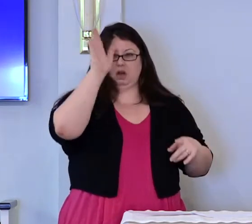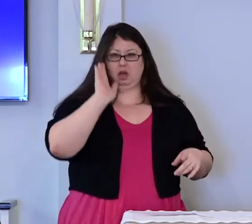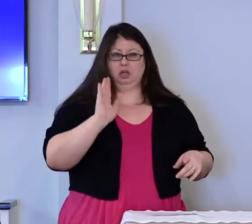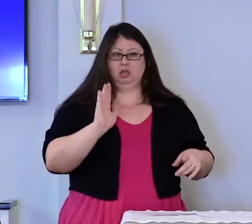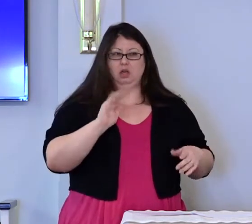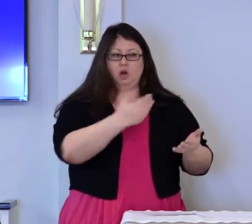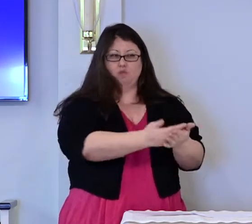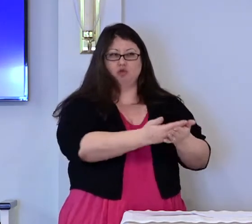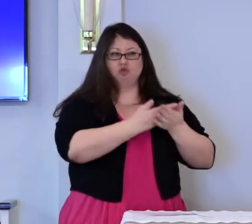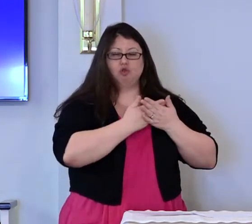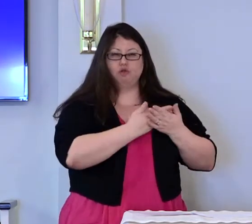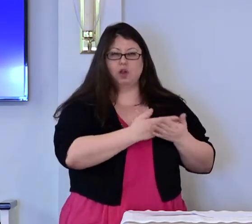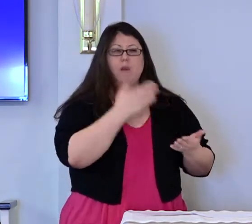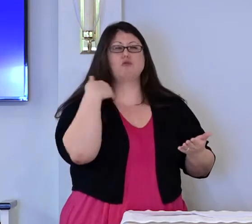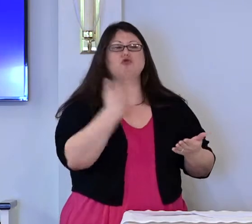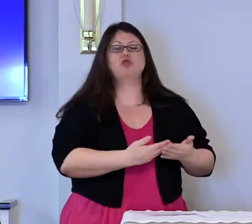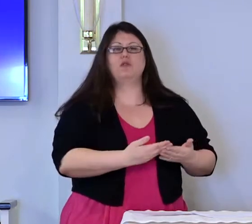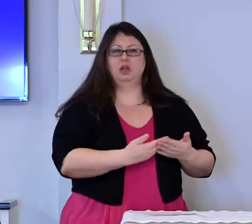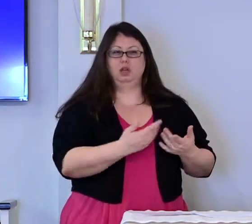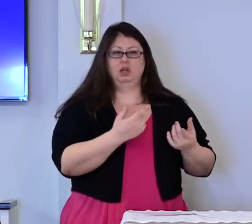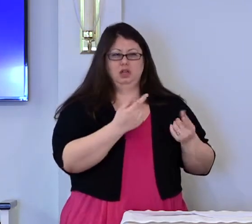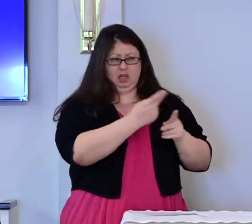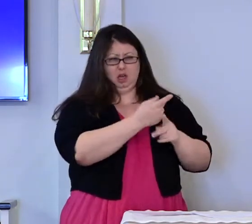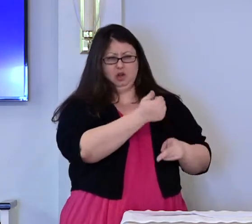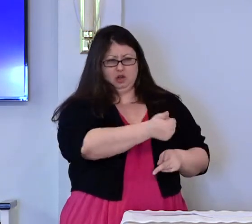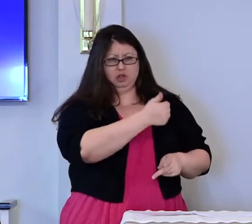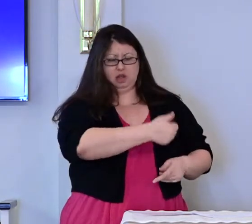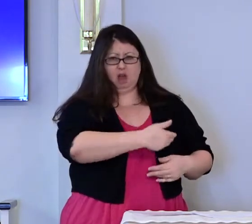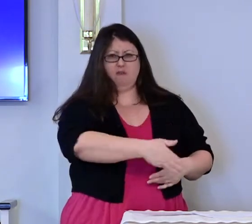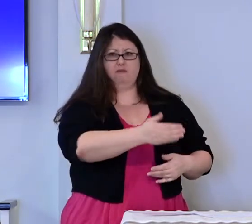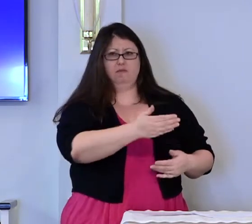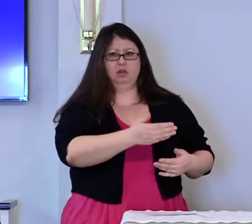prove it by looking out for yourself.